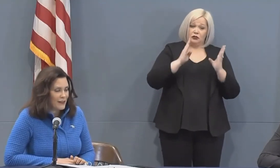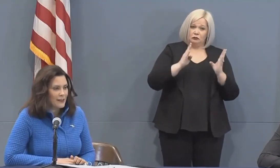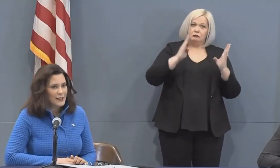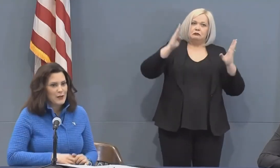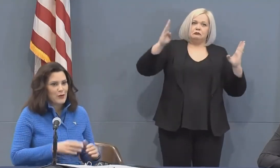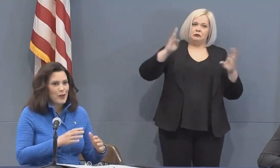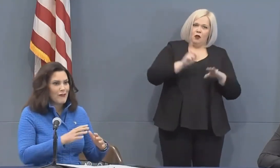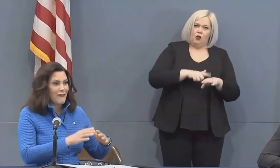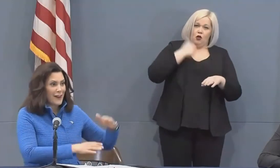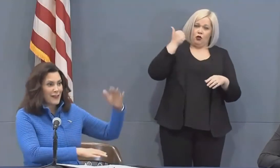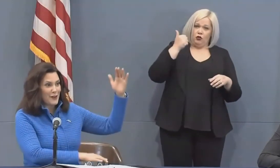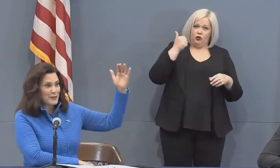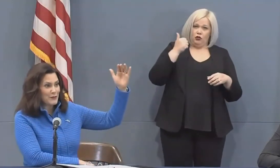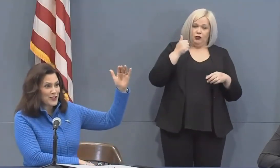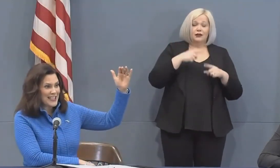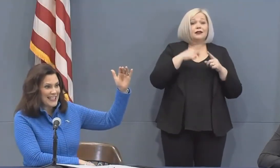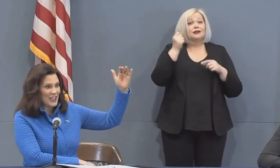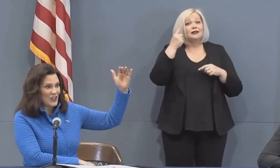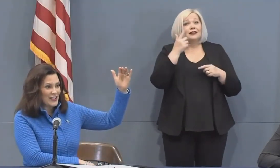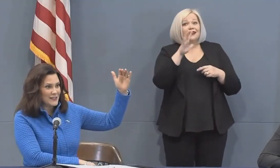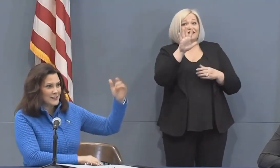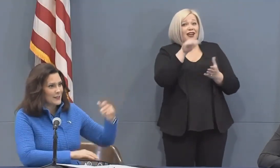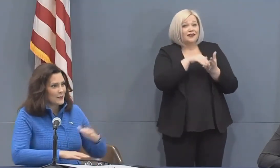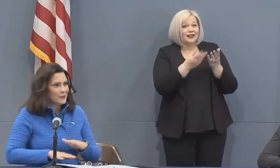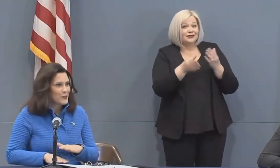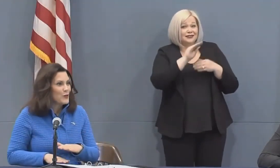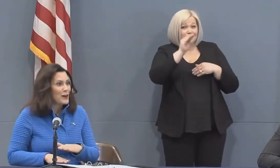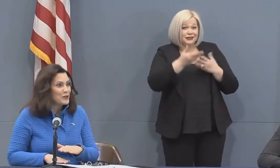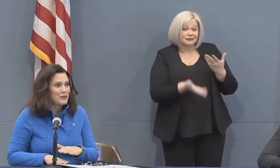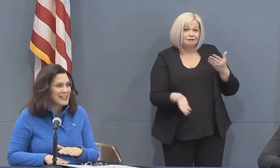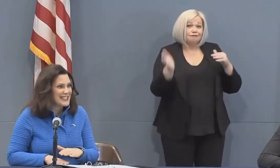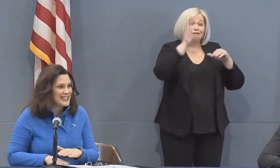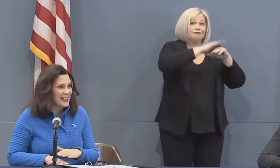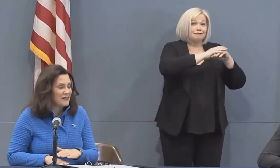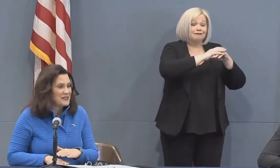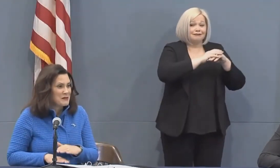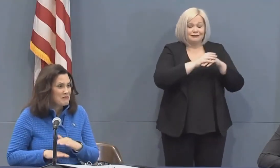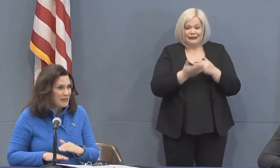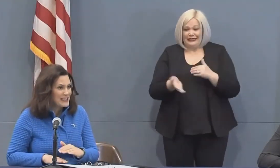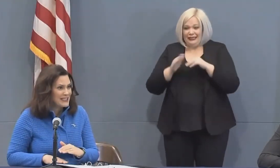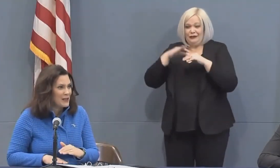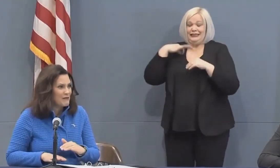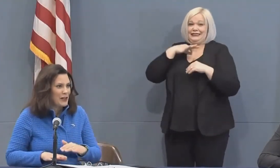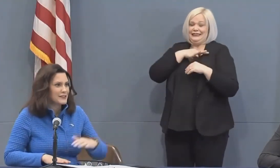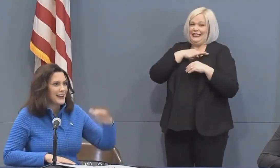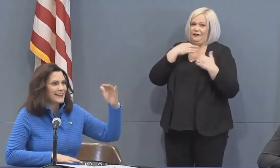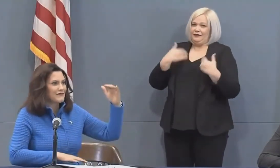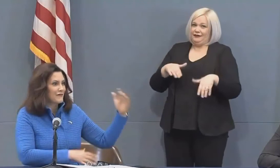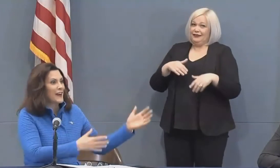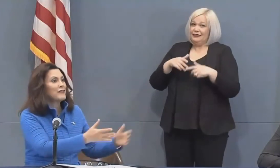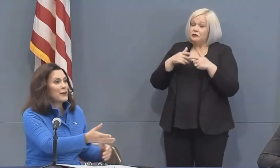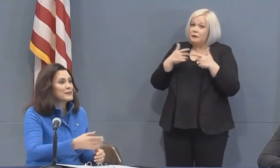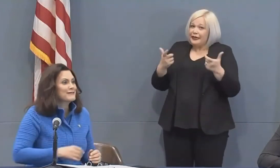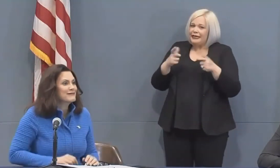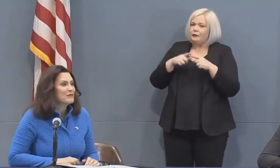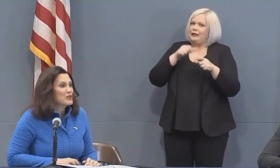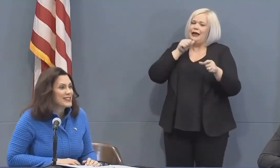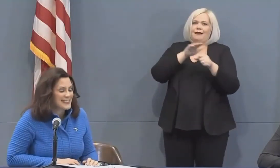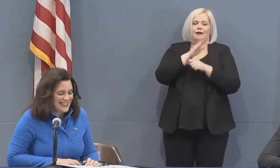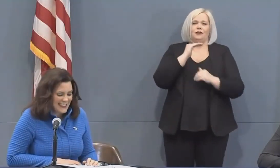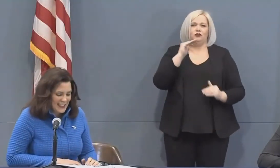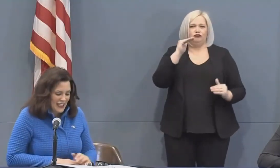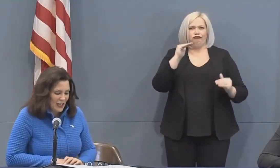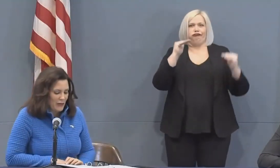of staff only a five thousand percent increase quadrupling staff is a big step but it's not five thousand